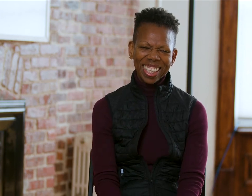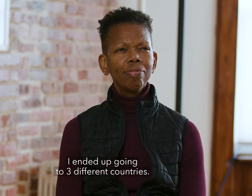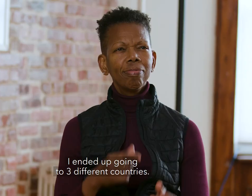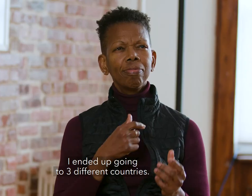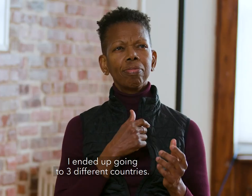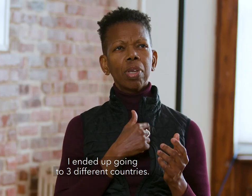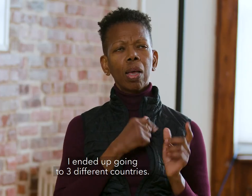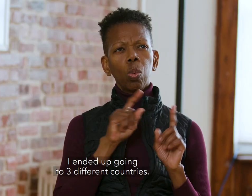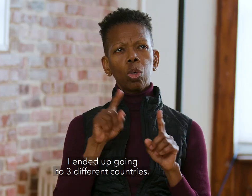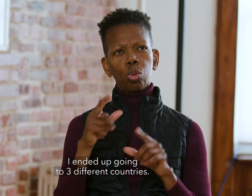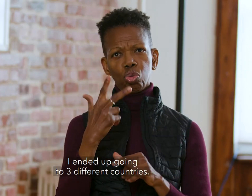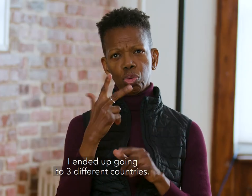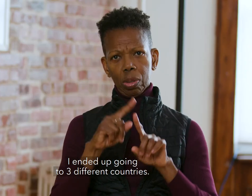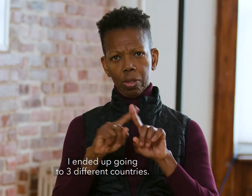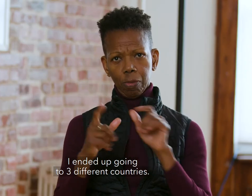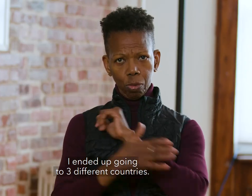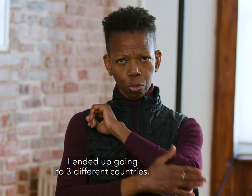I ended up going to three different countries.